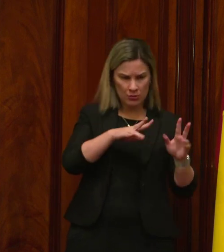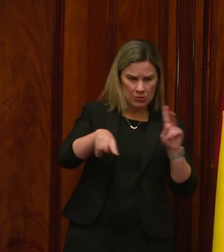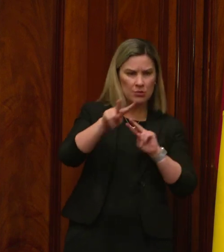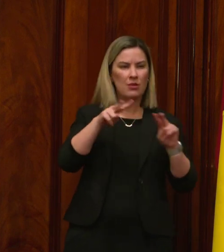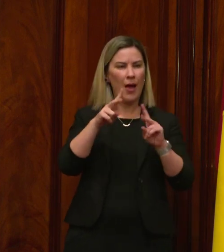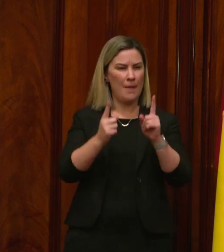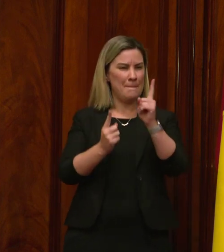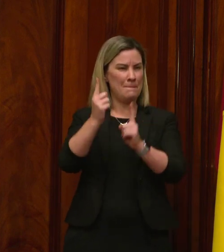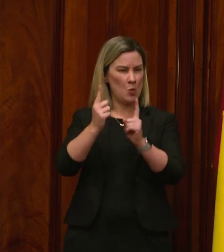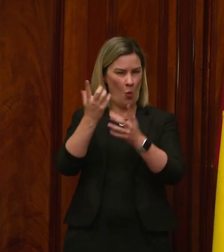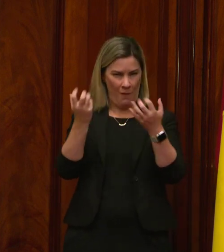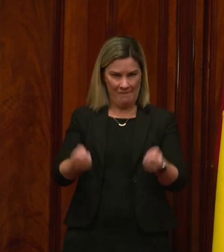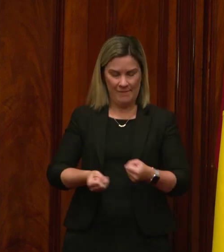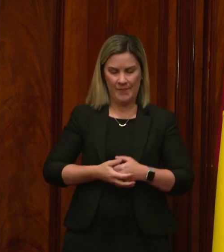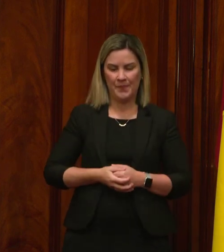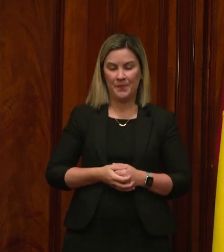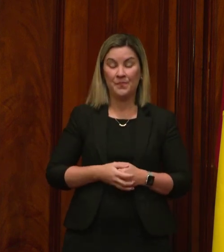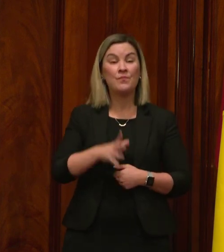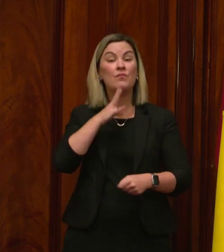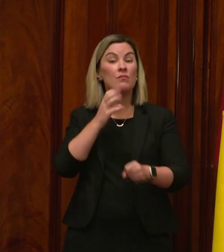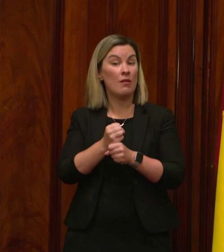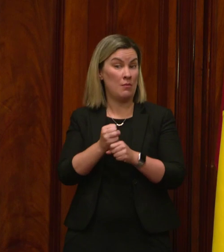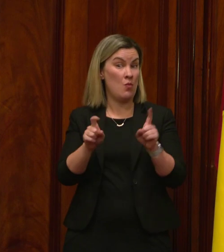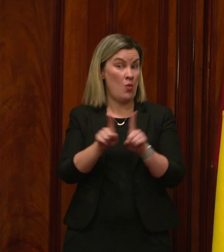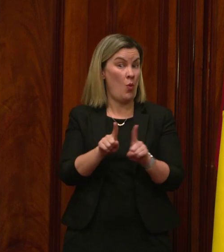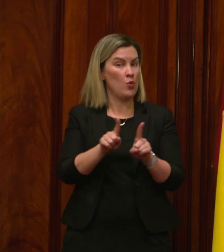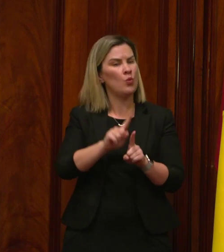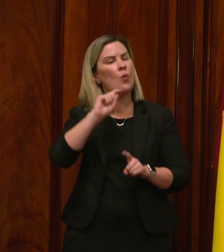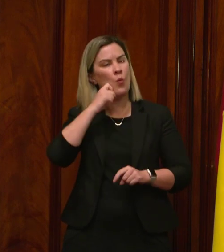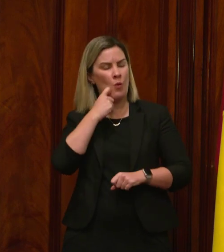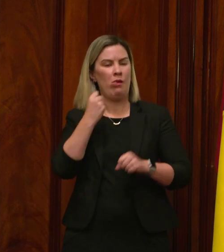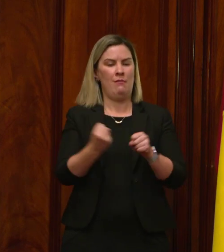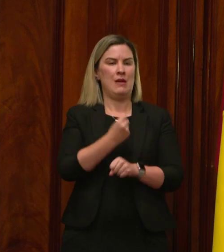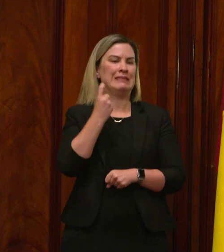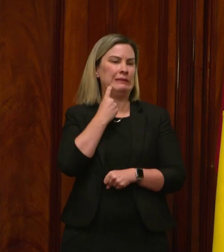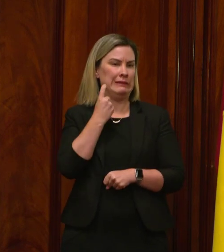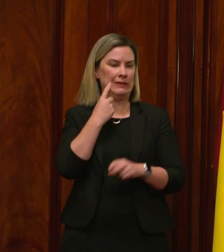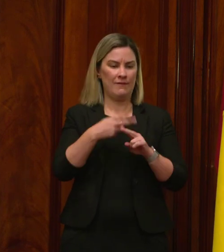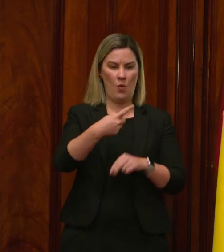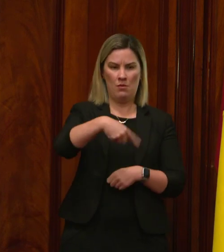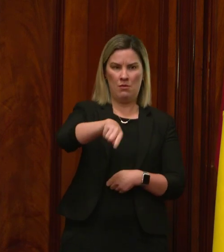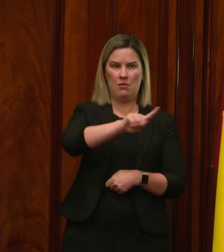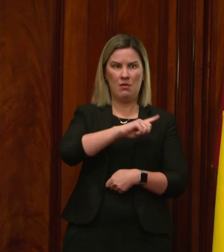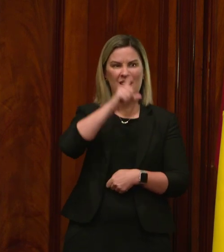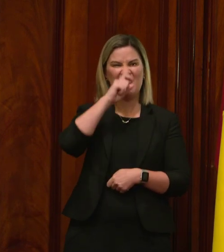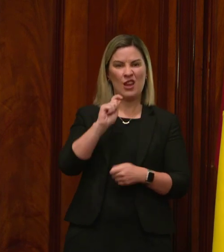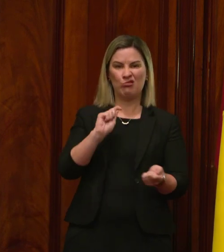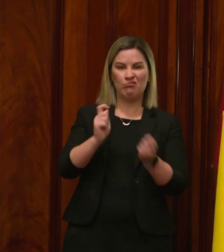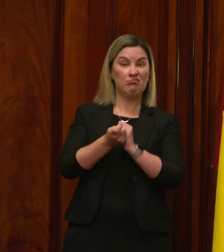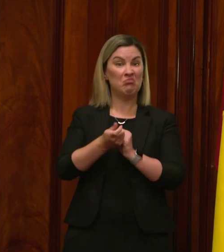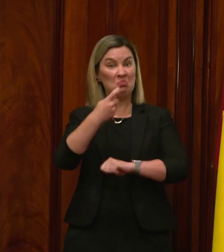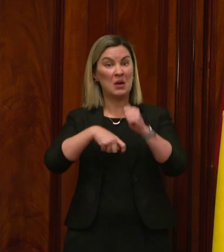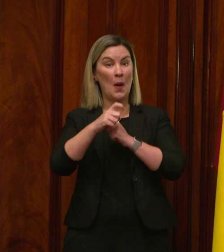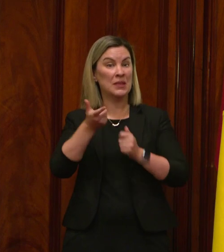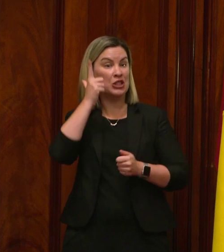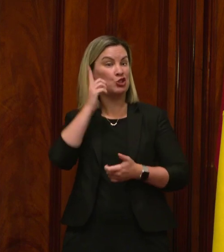receive mentorship. The government will also make it easier for people to retrain as teachers midway through their career